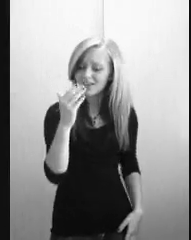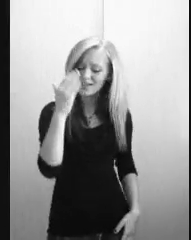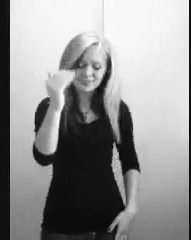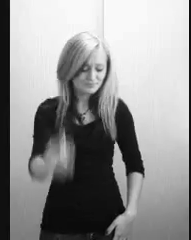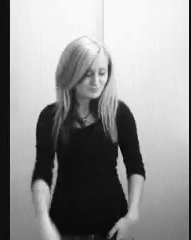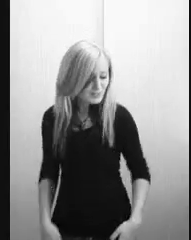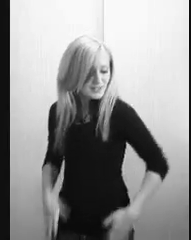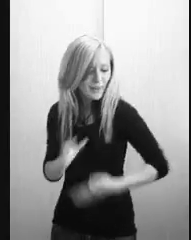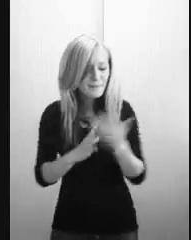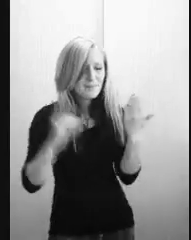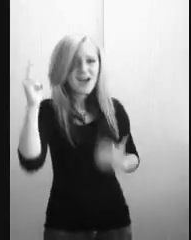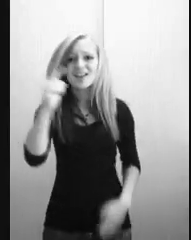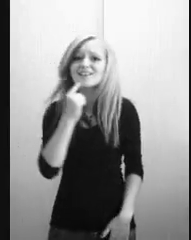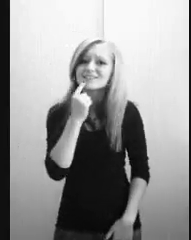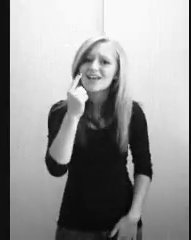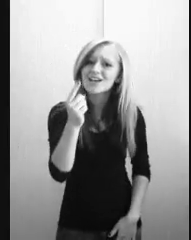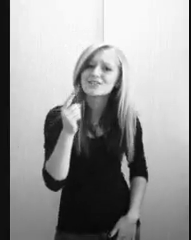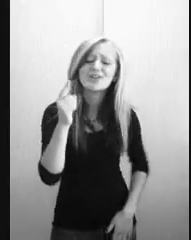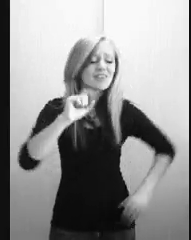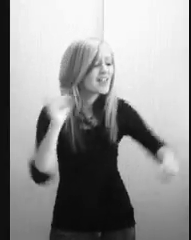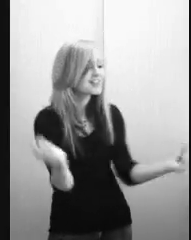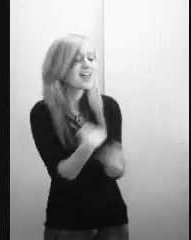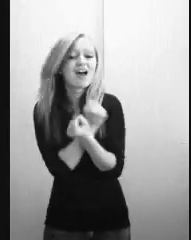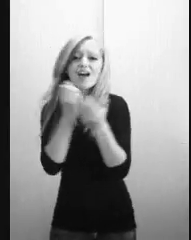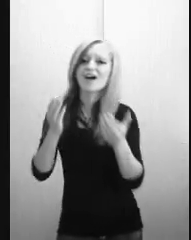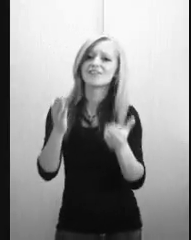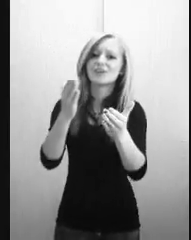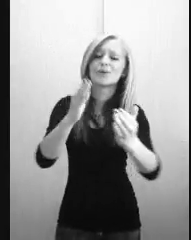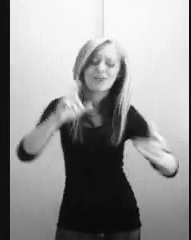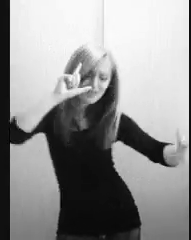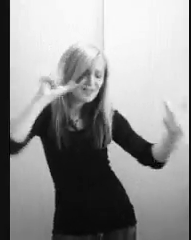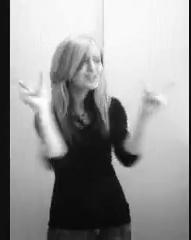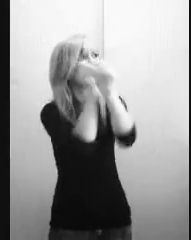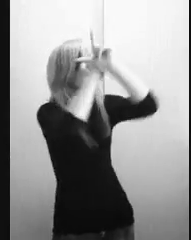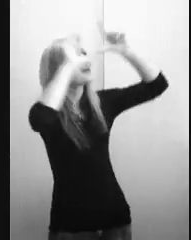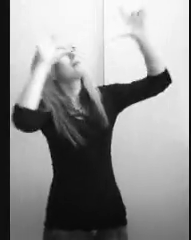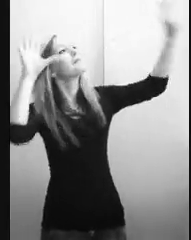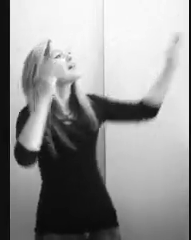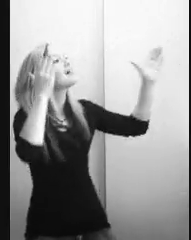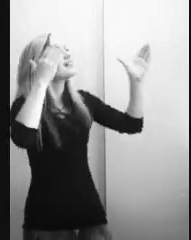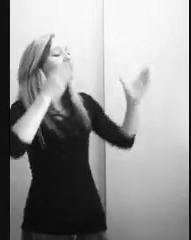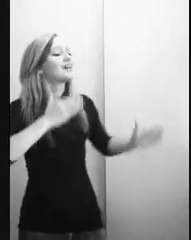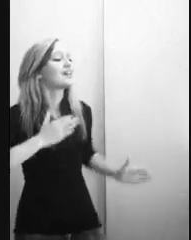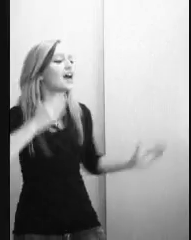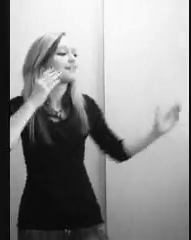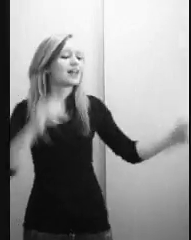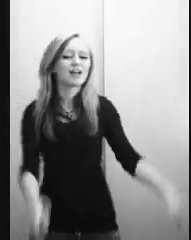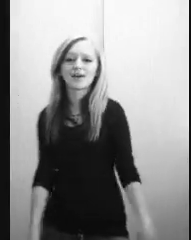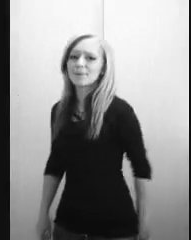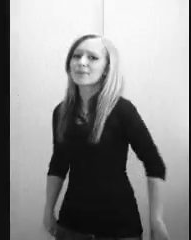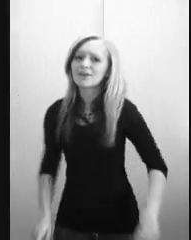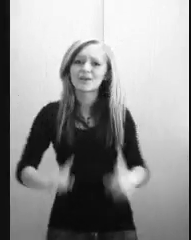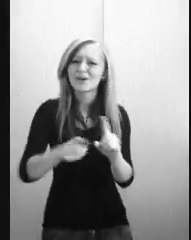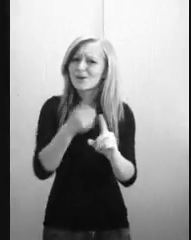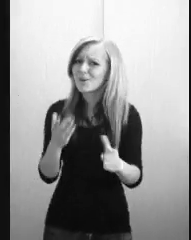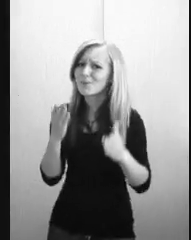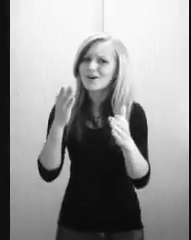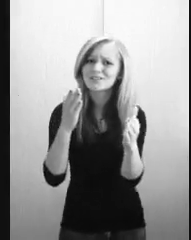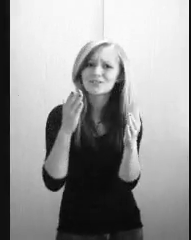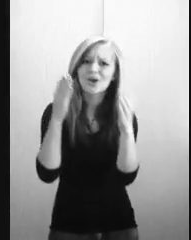Somebody told you they love you You gotta believe them And when